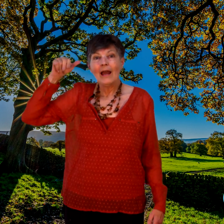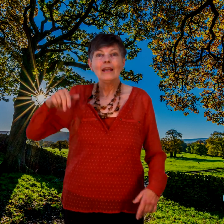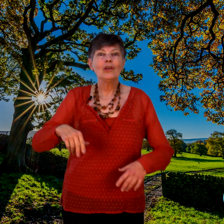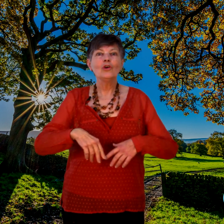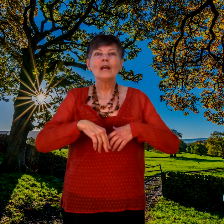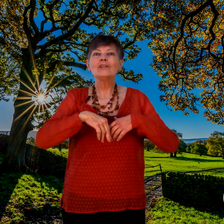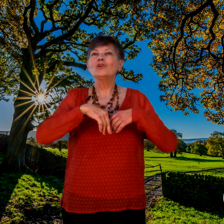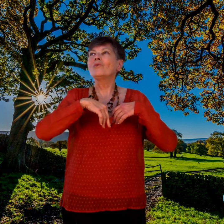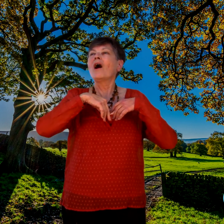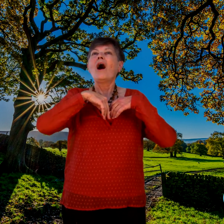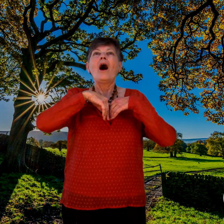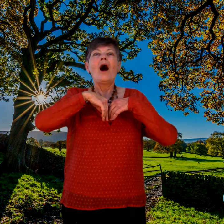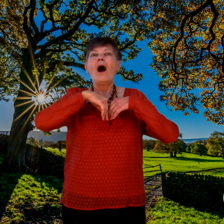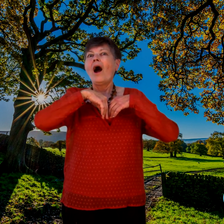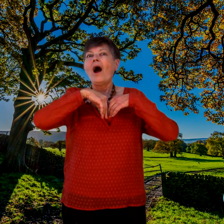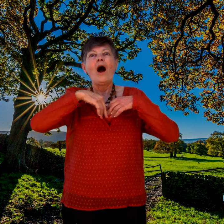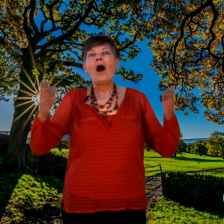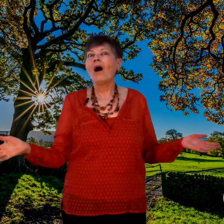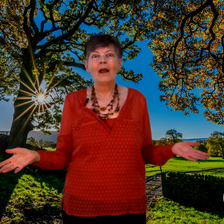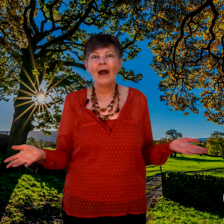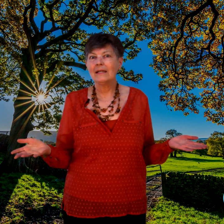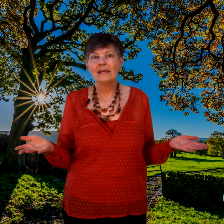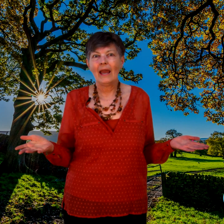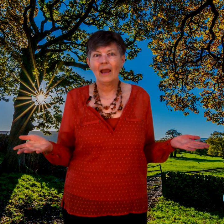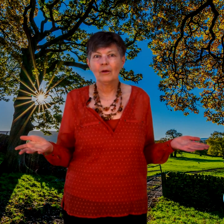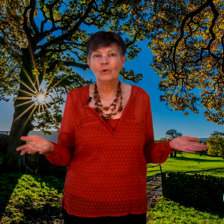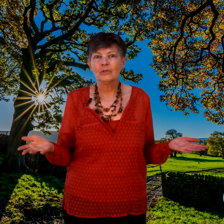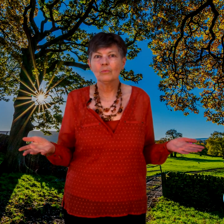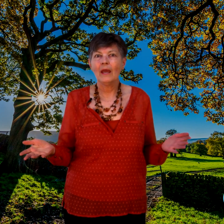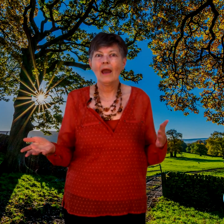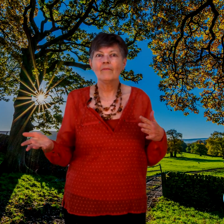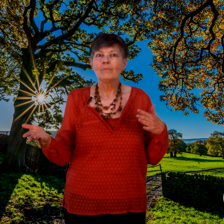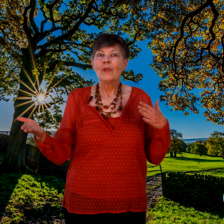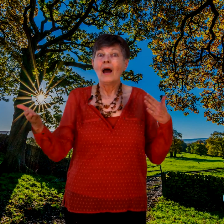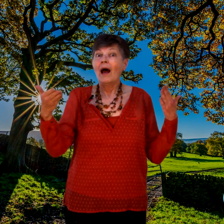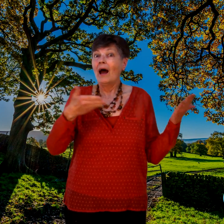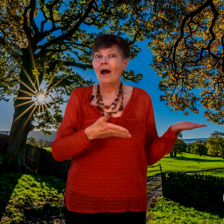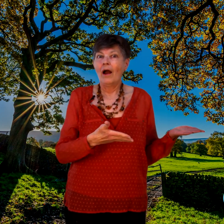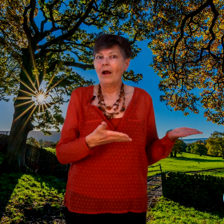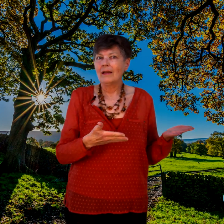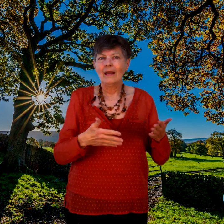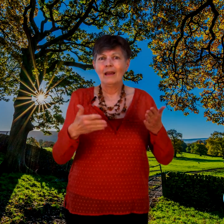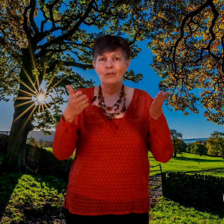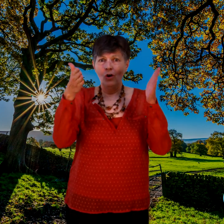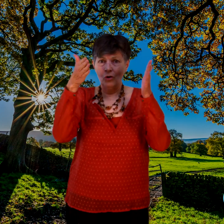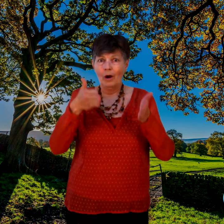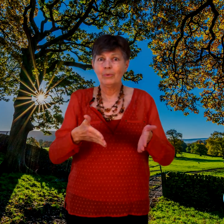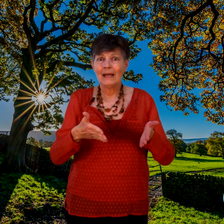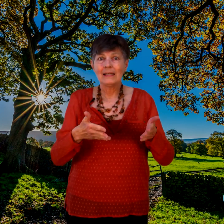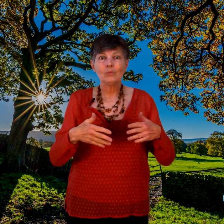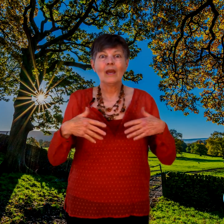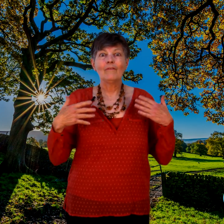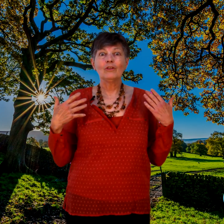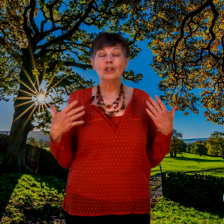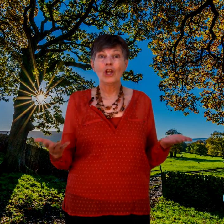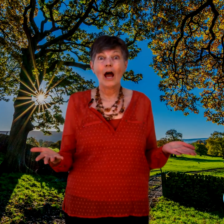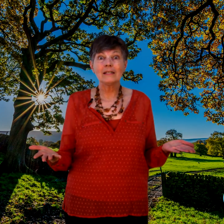Now you can do all kinds of animals. And we have, if you go to our playlist, we have lots